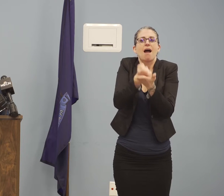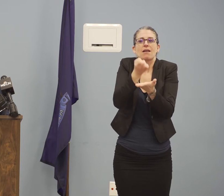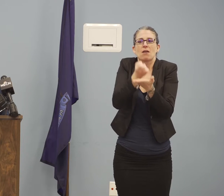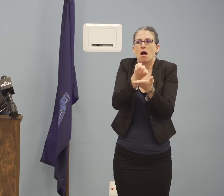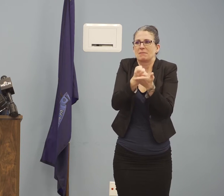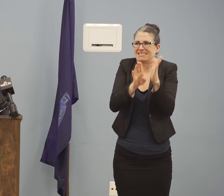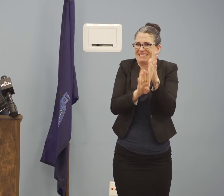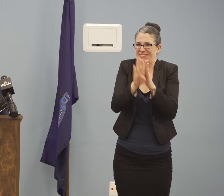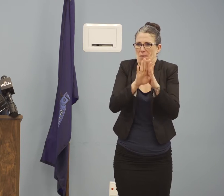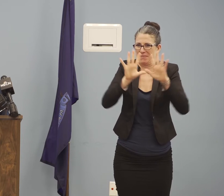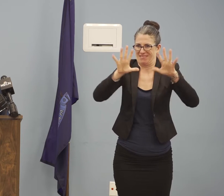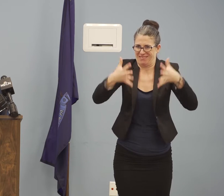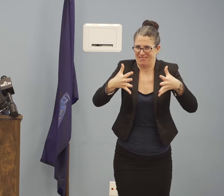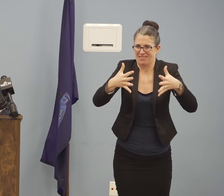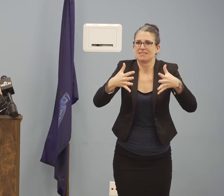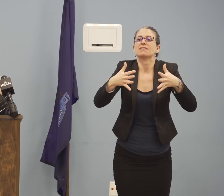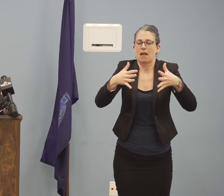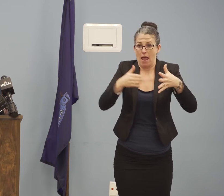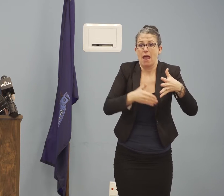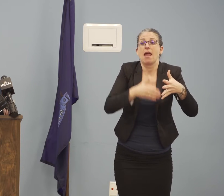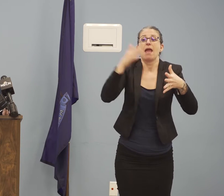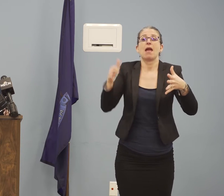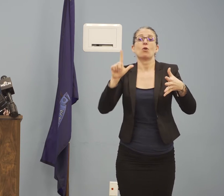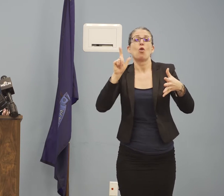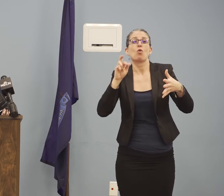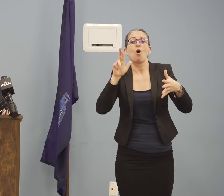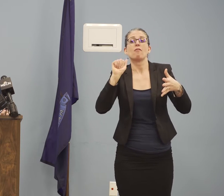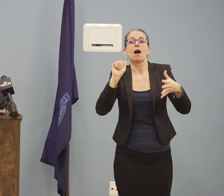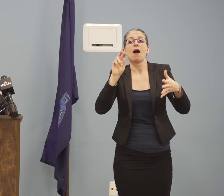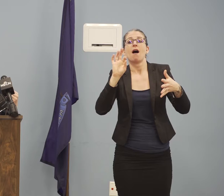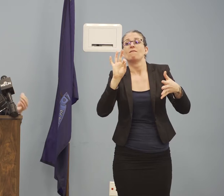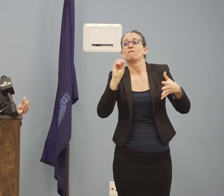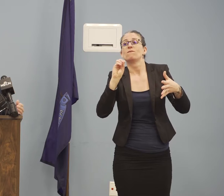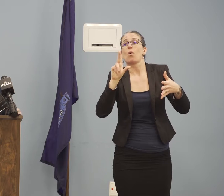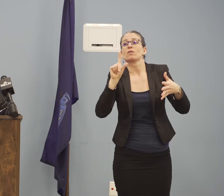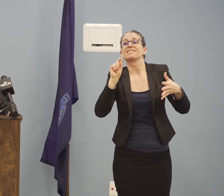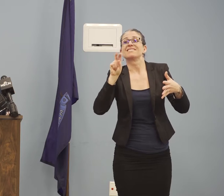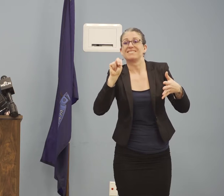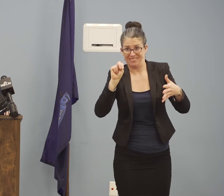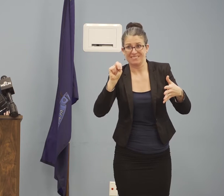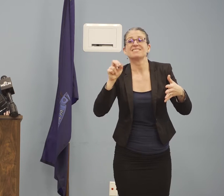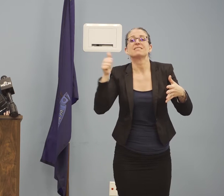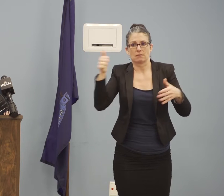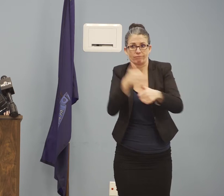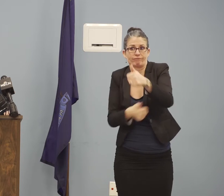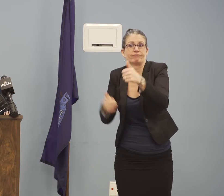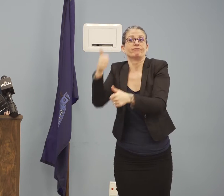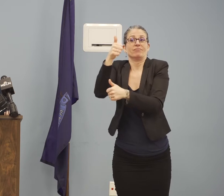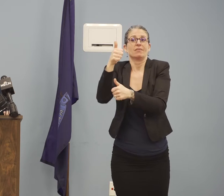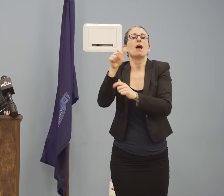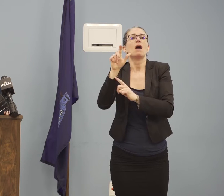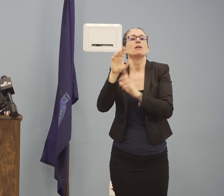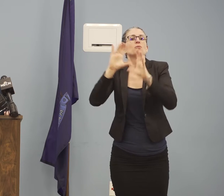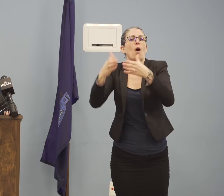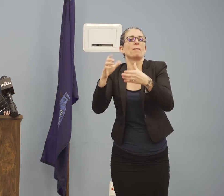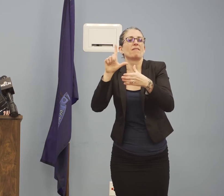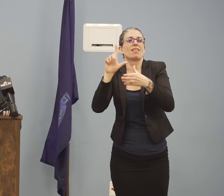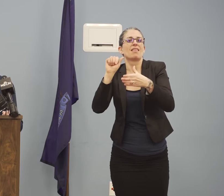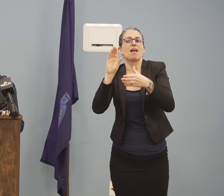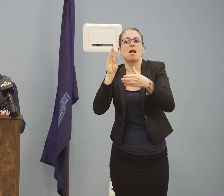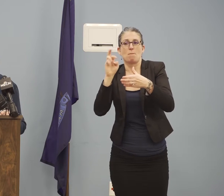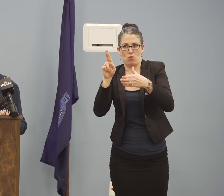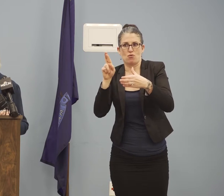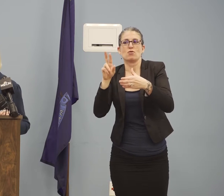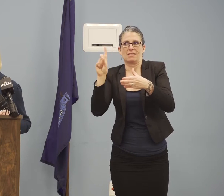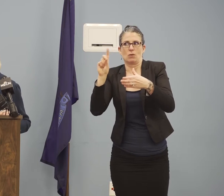to evaluate all options to support small businesses and Maine workers. And we are also hoping that